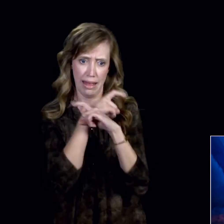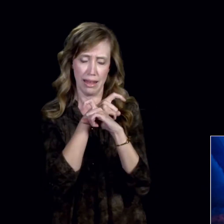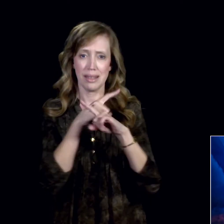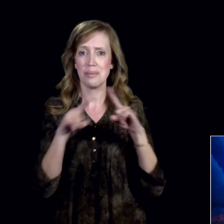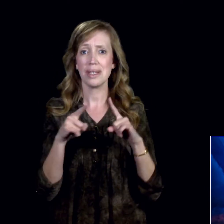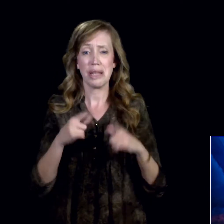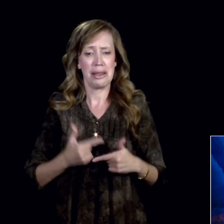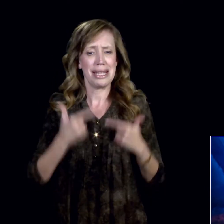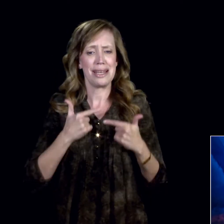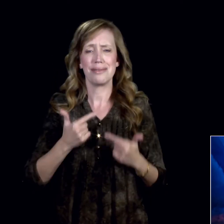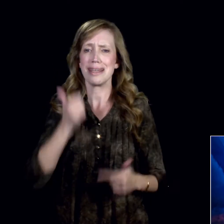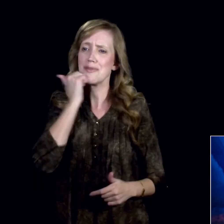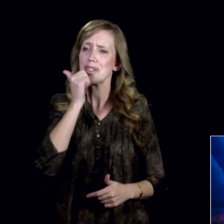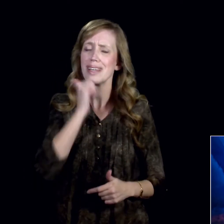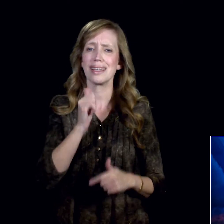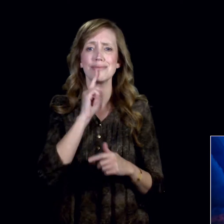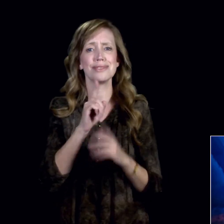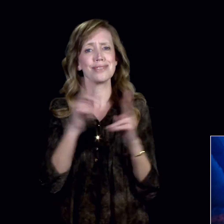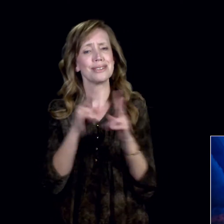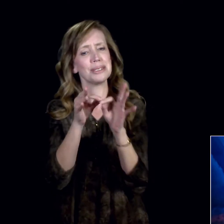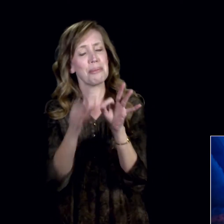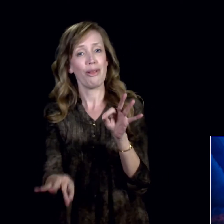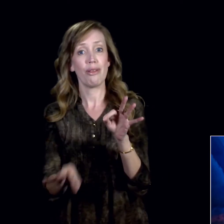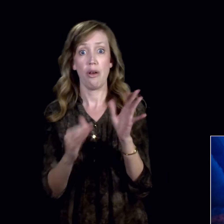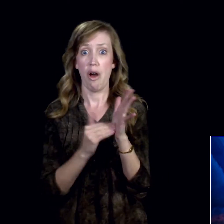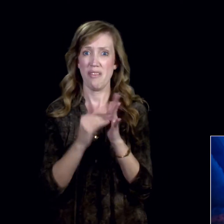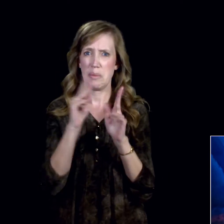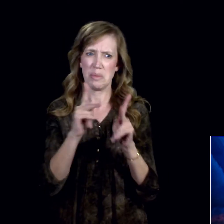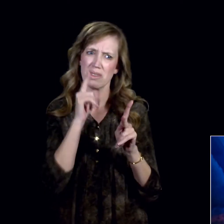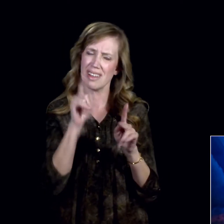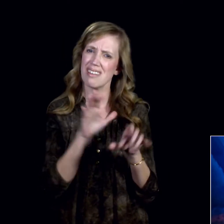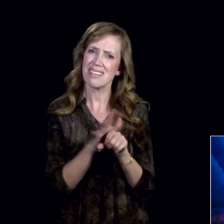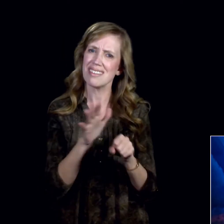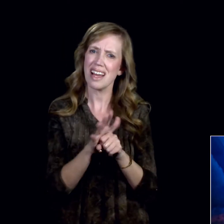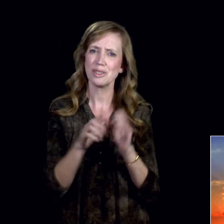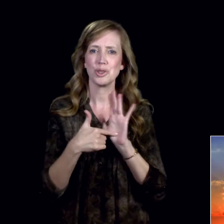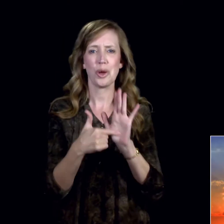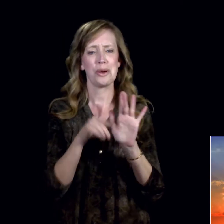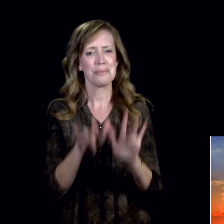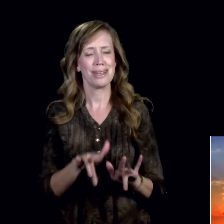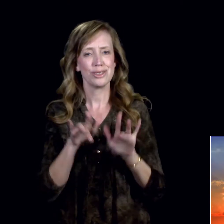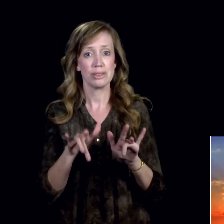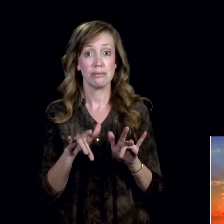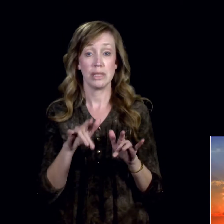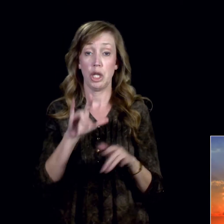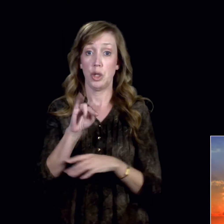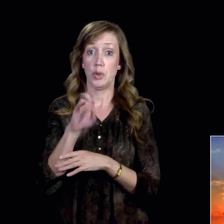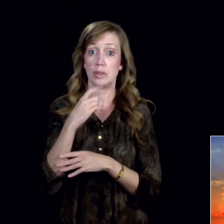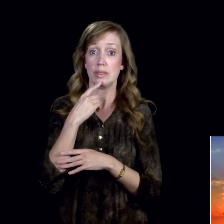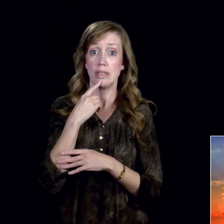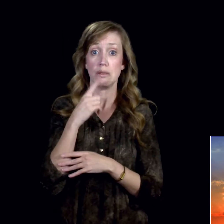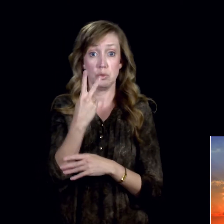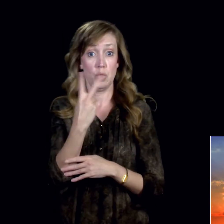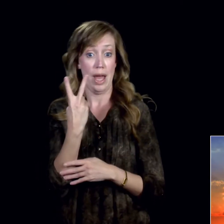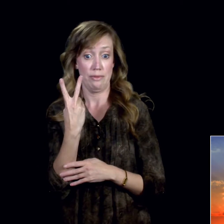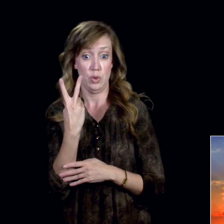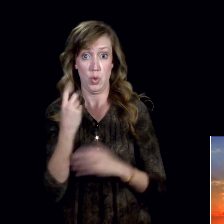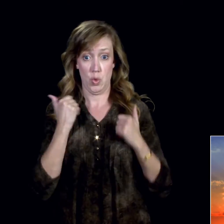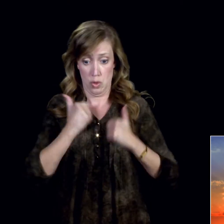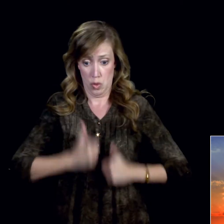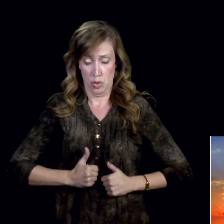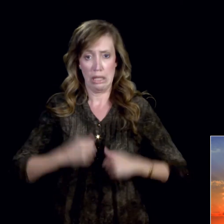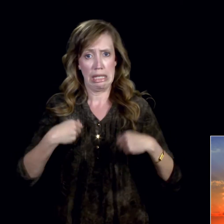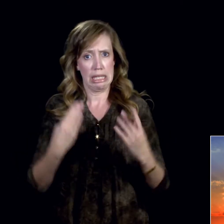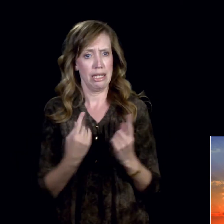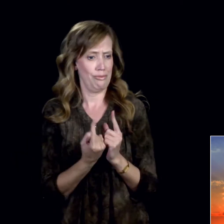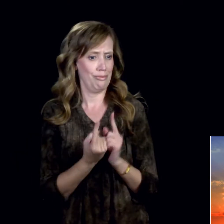is pretty straightforward. And often that's just what's lacking. Jesus said in Luke 3.11, He who has two tunics, let him give to him who has none.